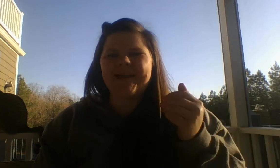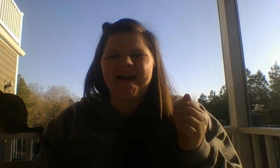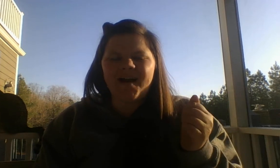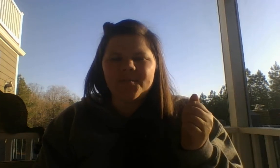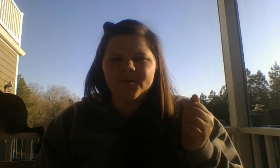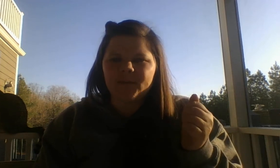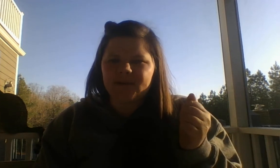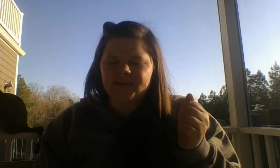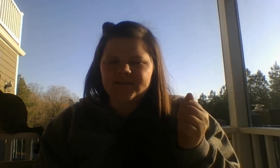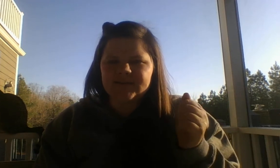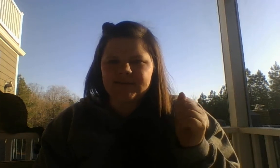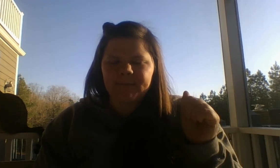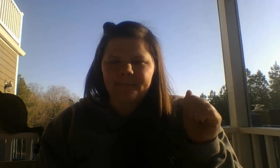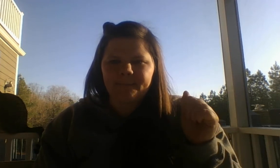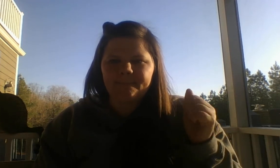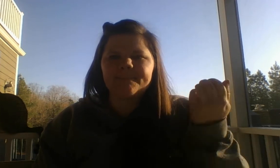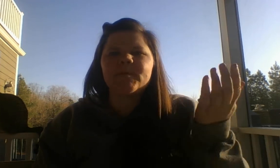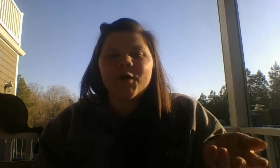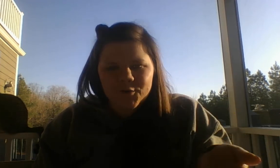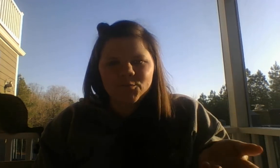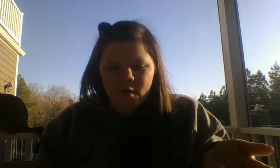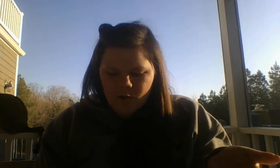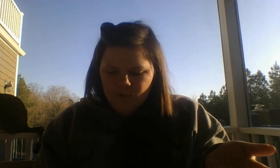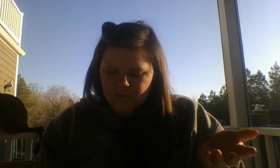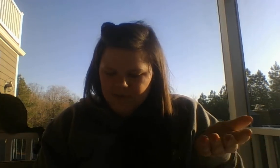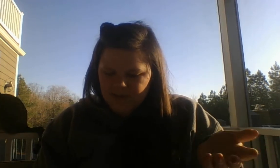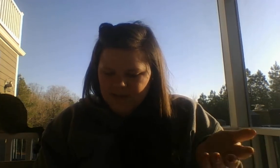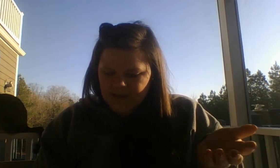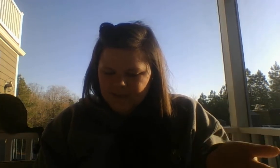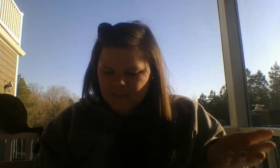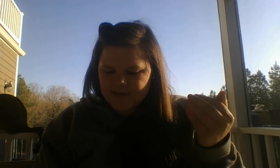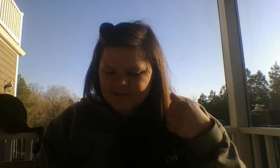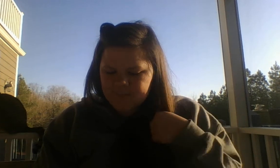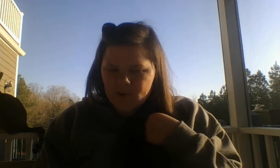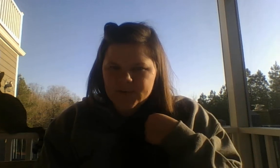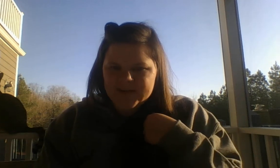up. The word is grown. The word is ponytail.